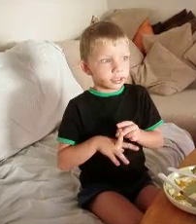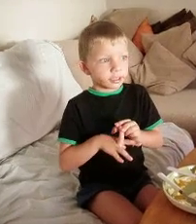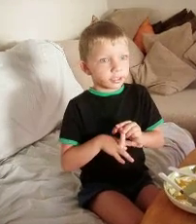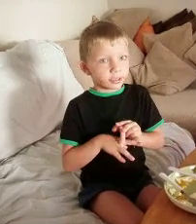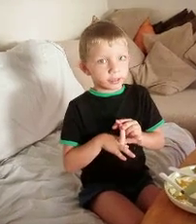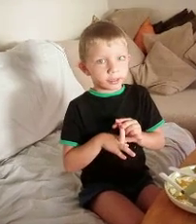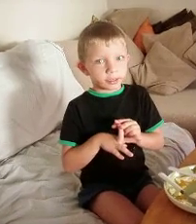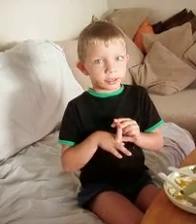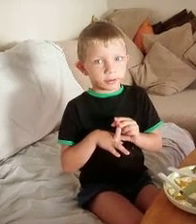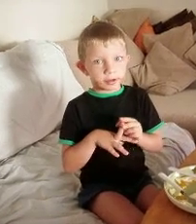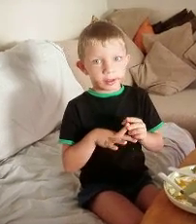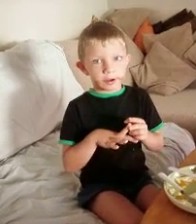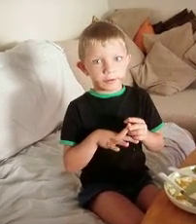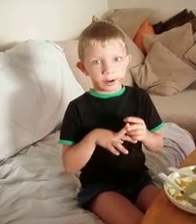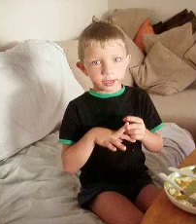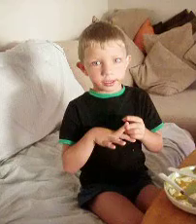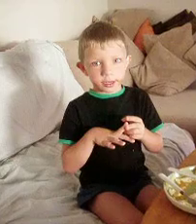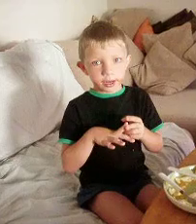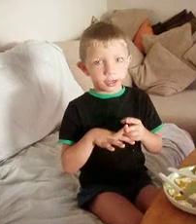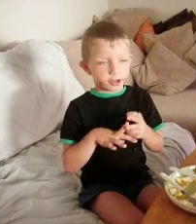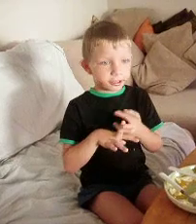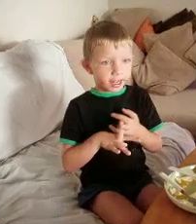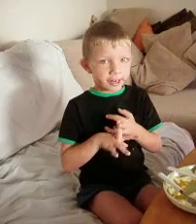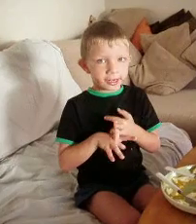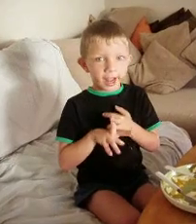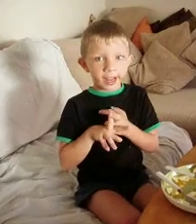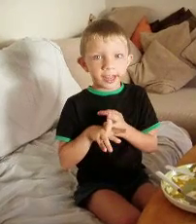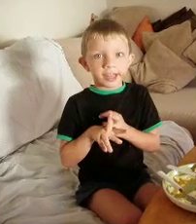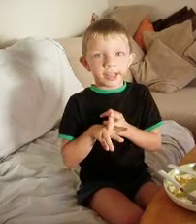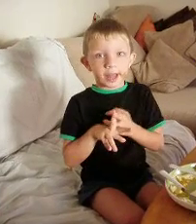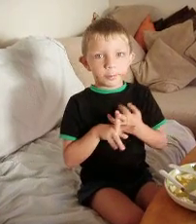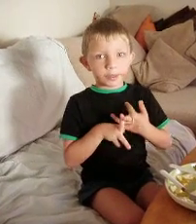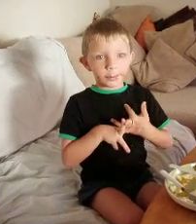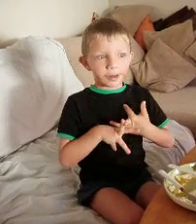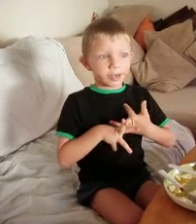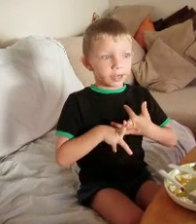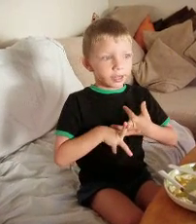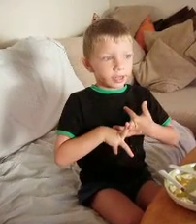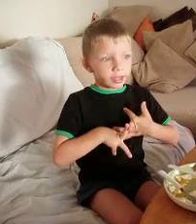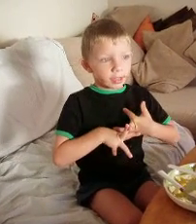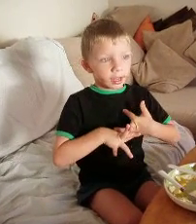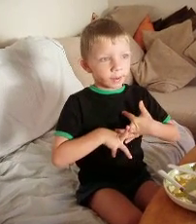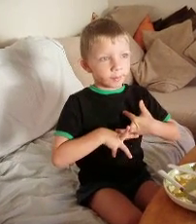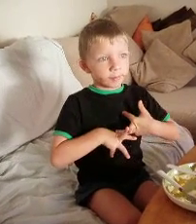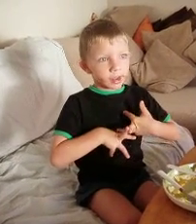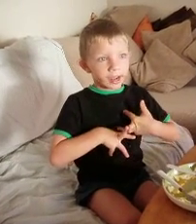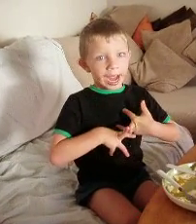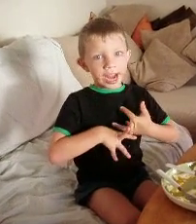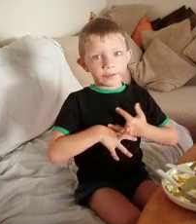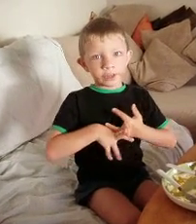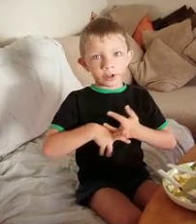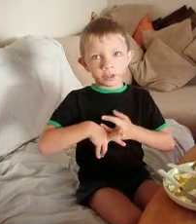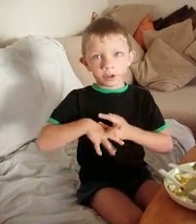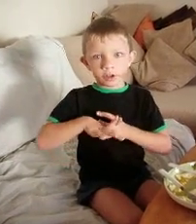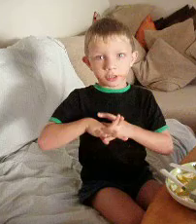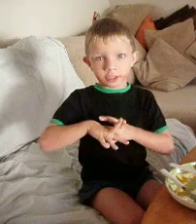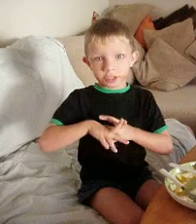on Saturday, I put them in, um, a cave, and then on